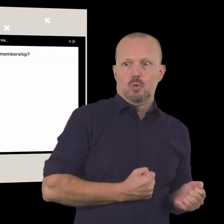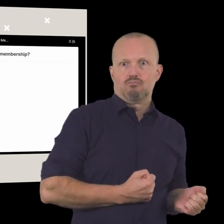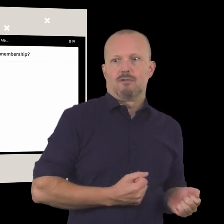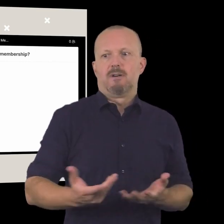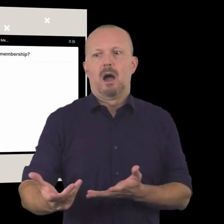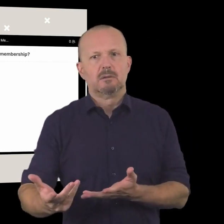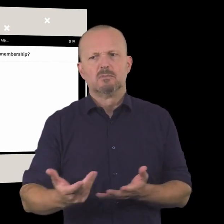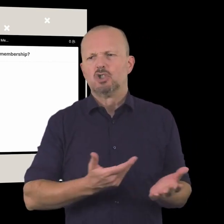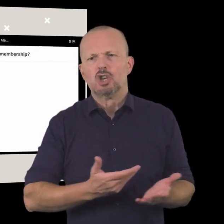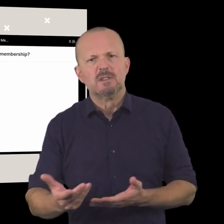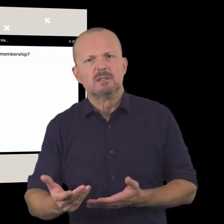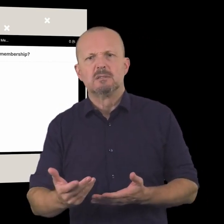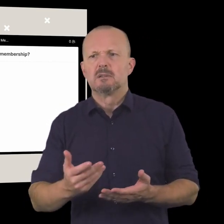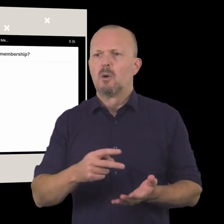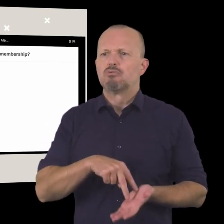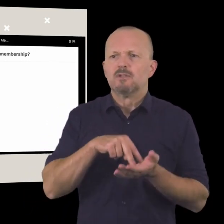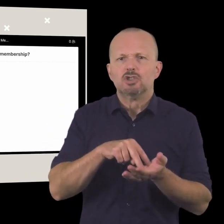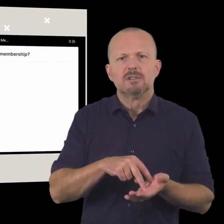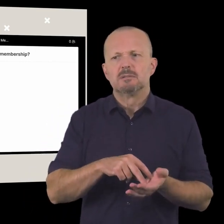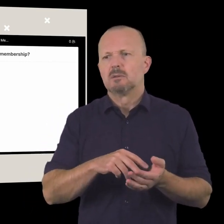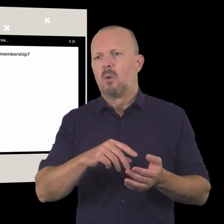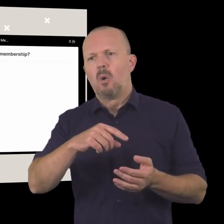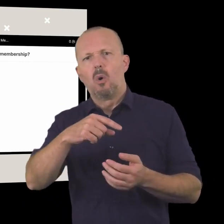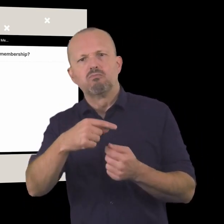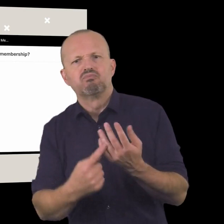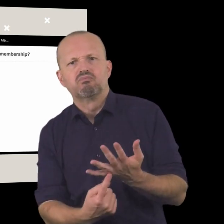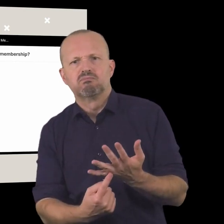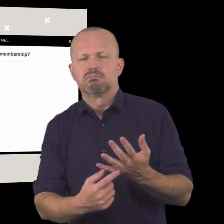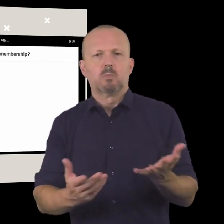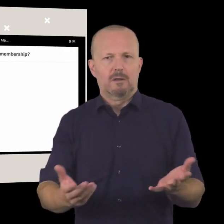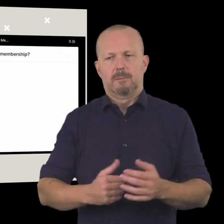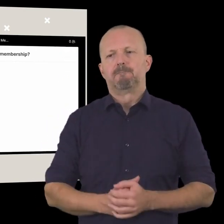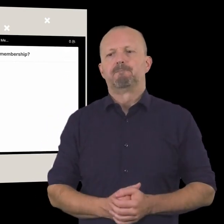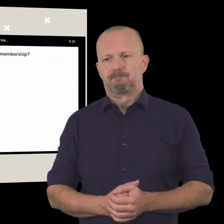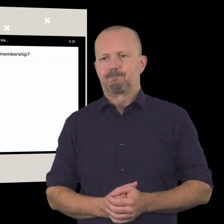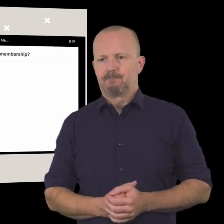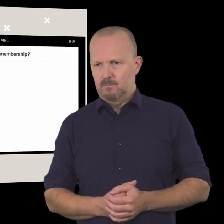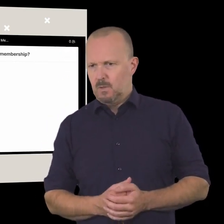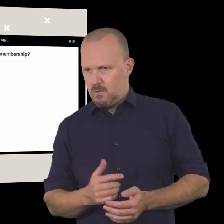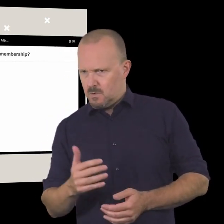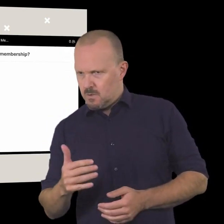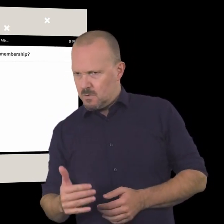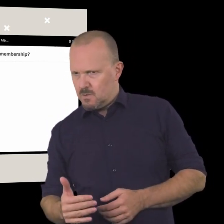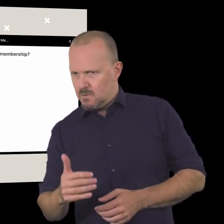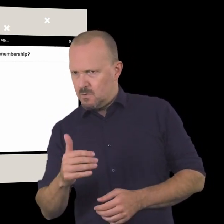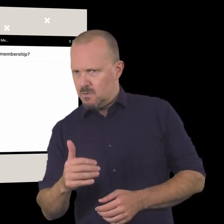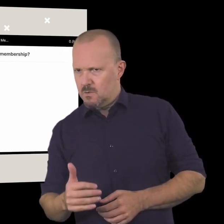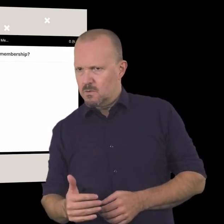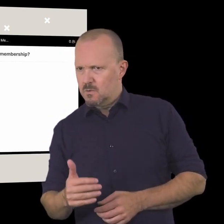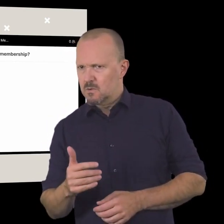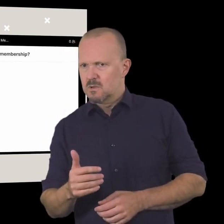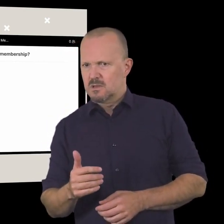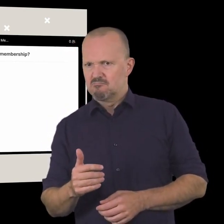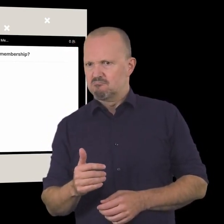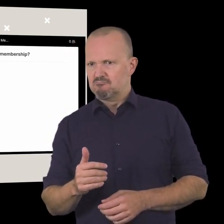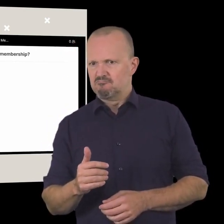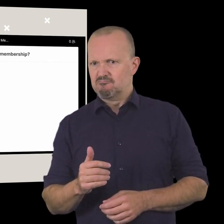receive specific services benefits or privileges telling telling the answers to that specific poll so uh as part of